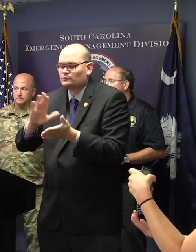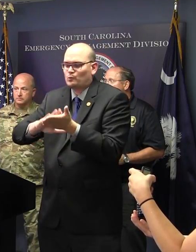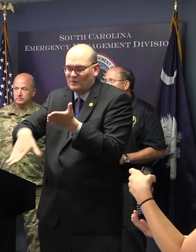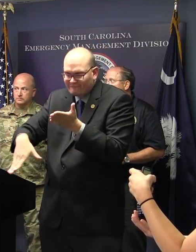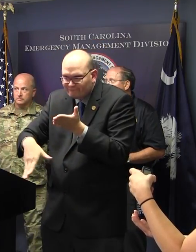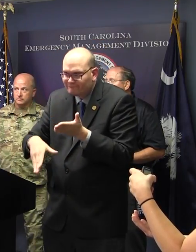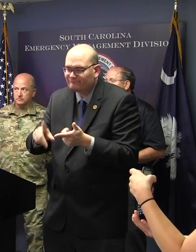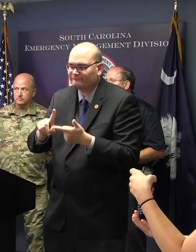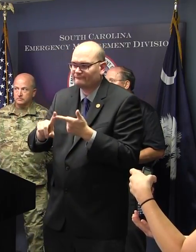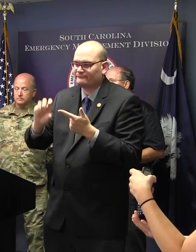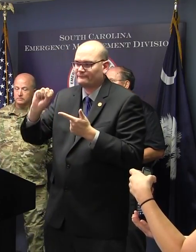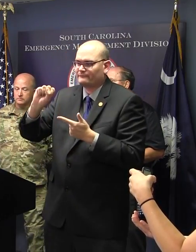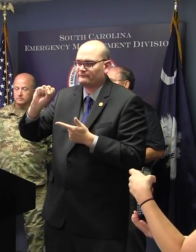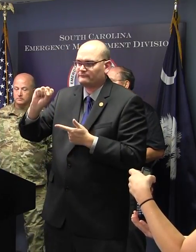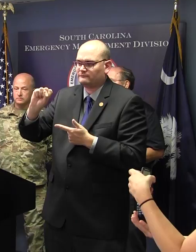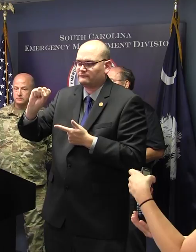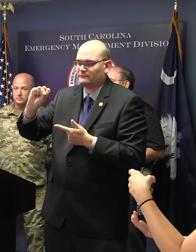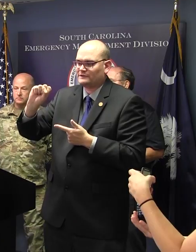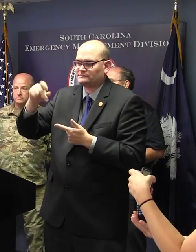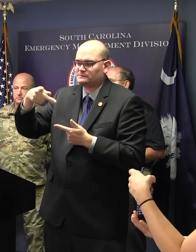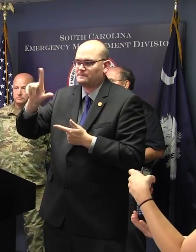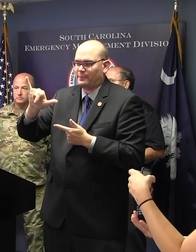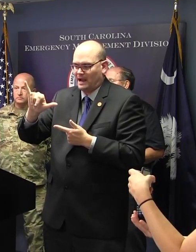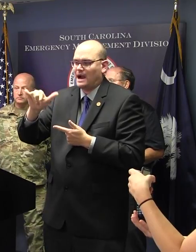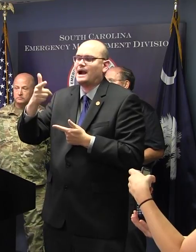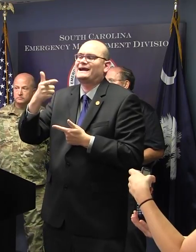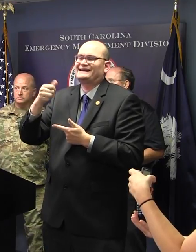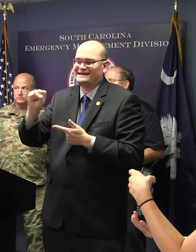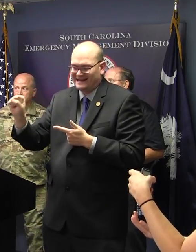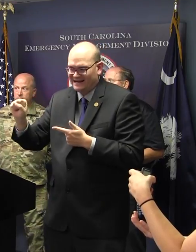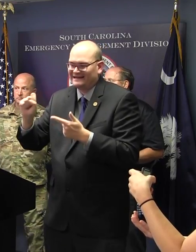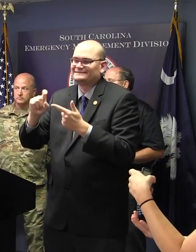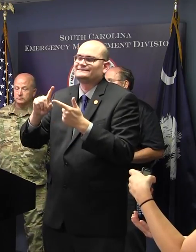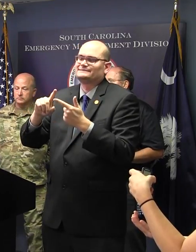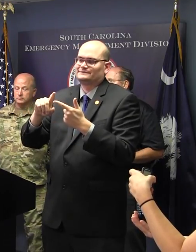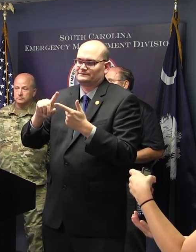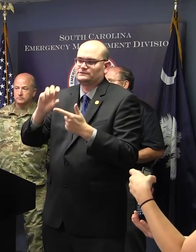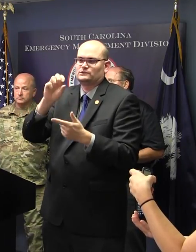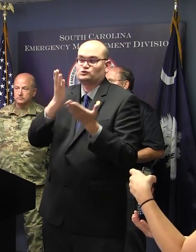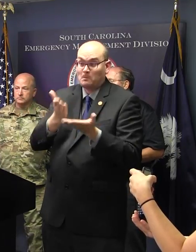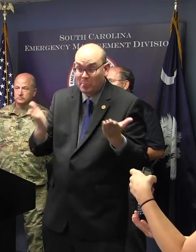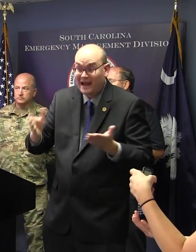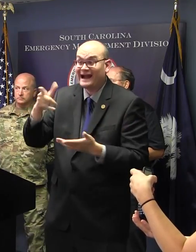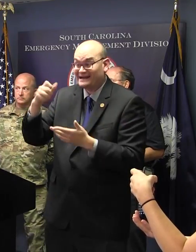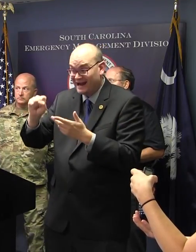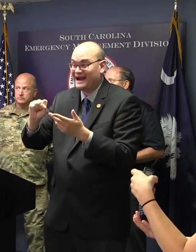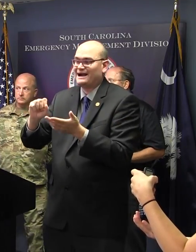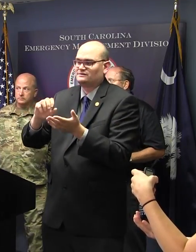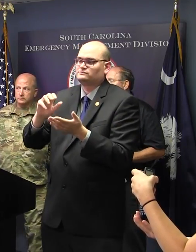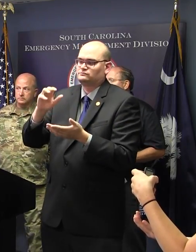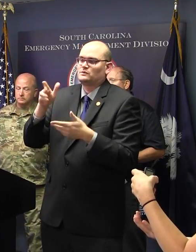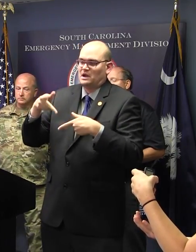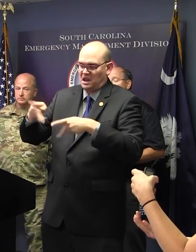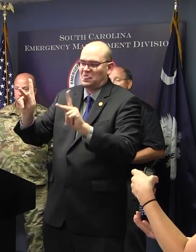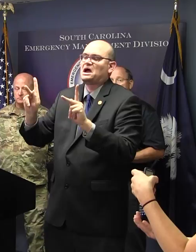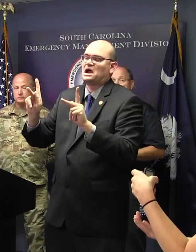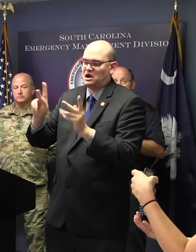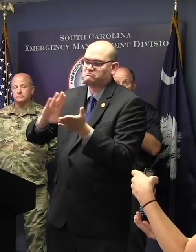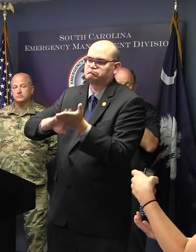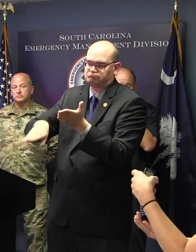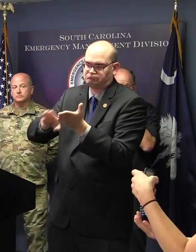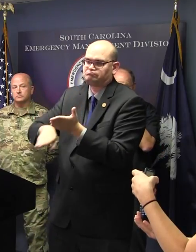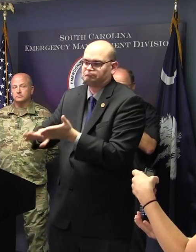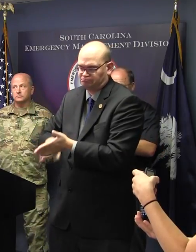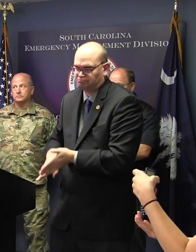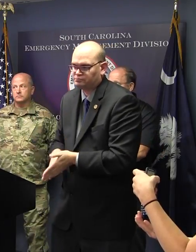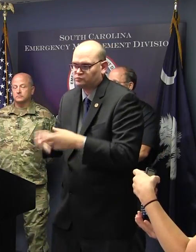already done that for Texas, so it's already in effect. There's a lot of communication going on. Governor, have you spoken